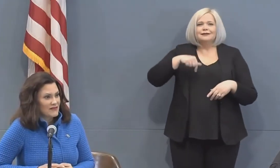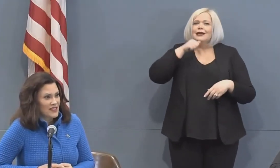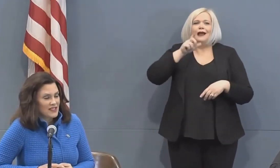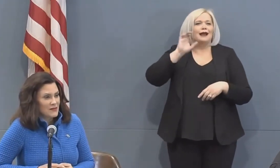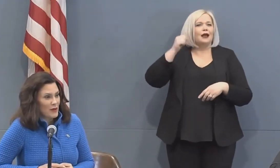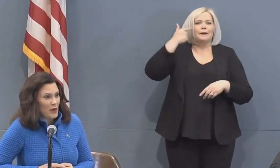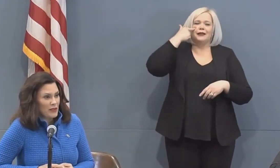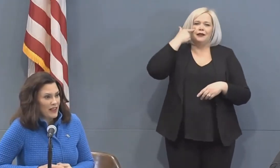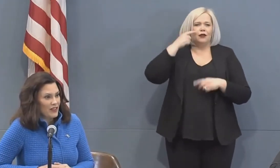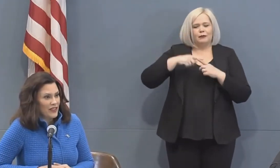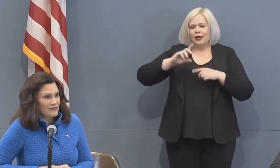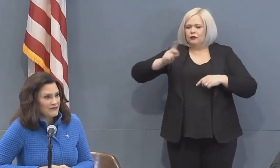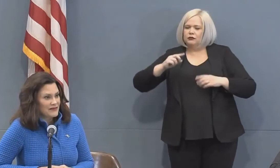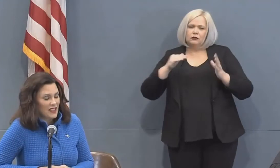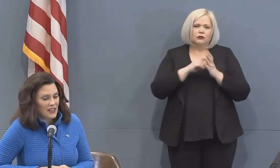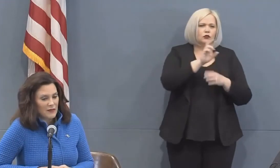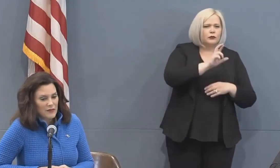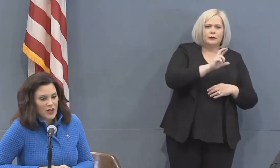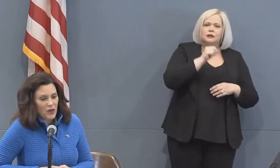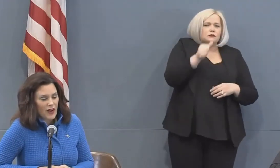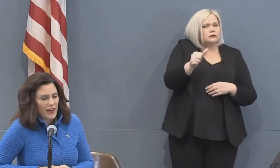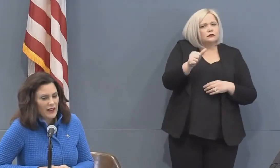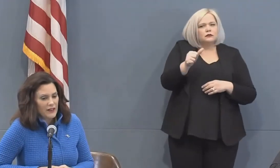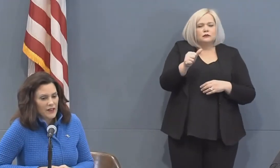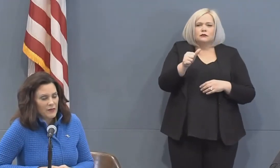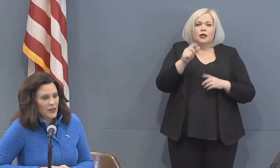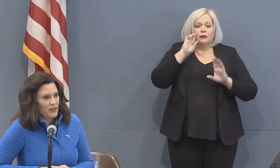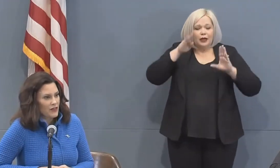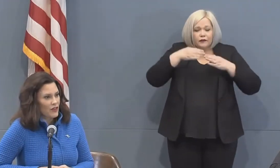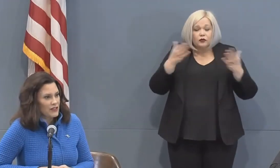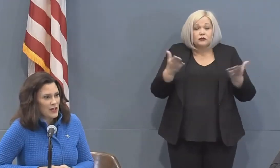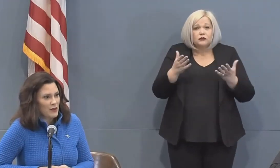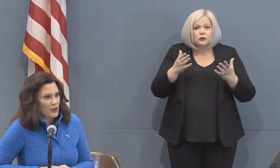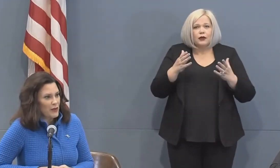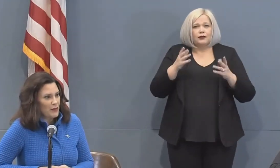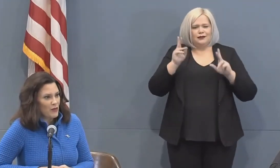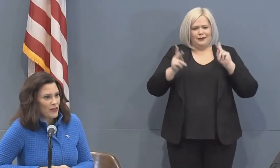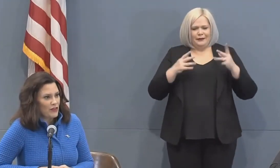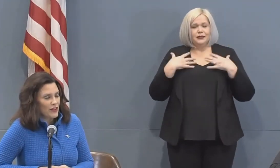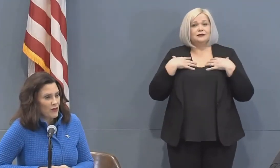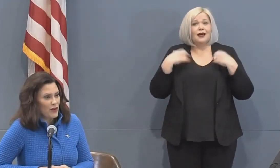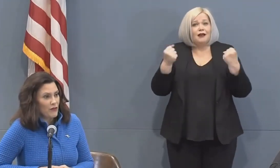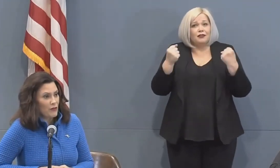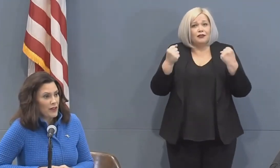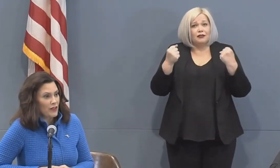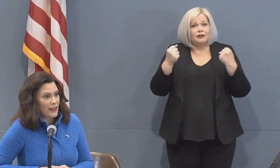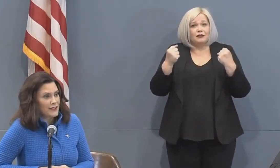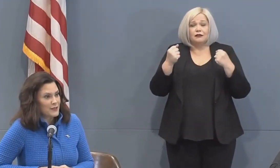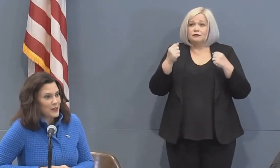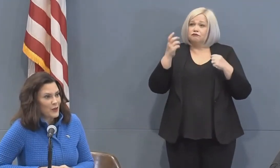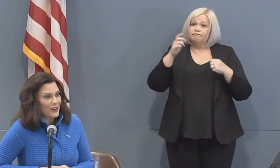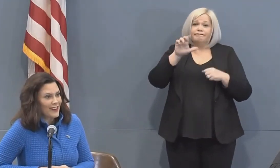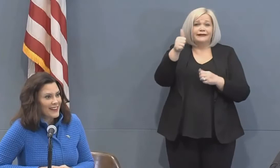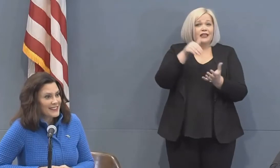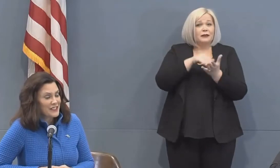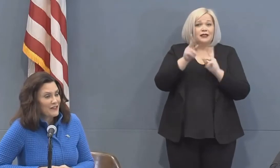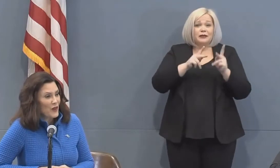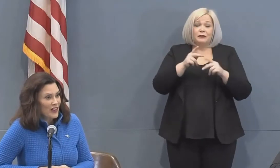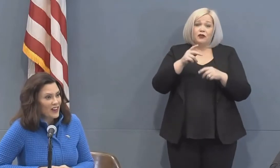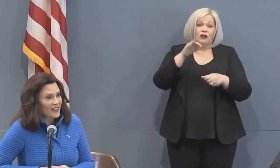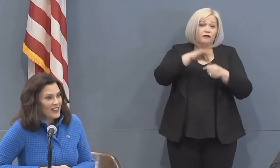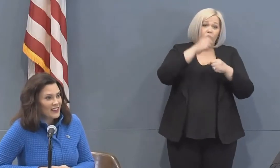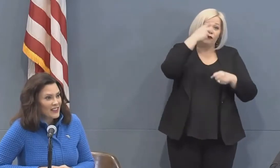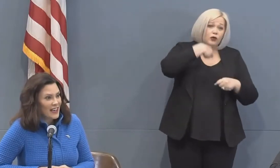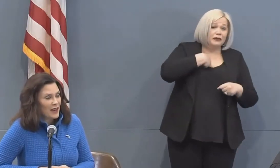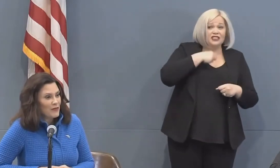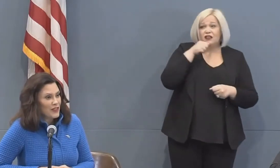this is about public health um you know I am the governor for all 10 million people whether they voted for me or against me or didn't